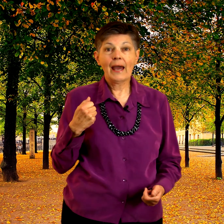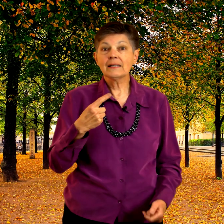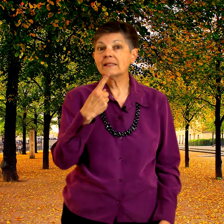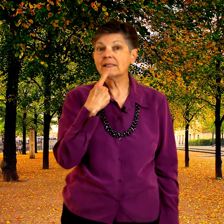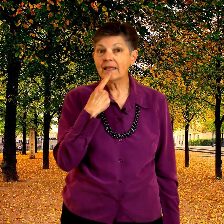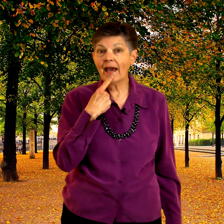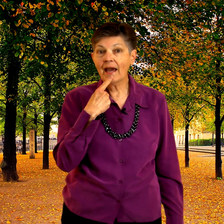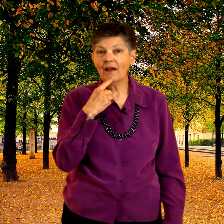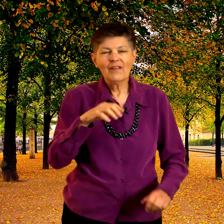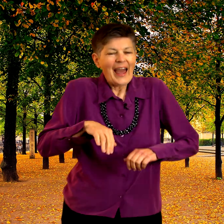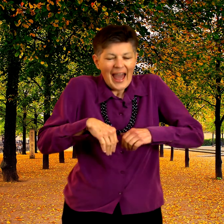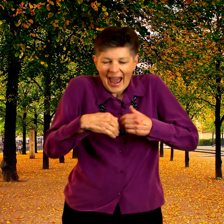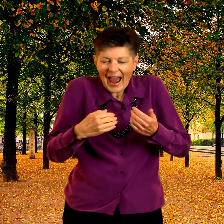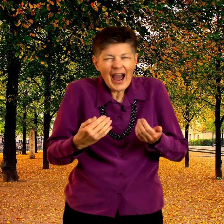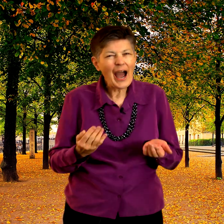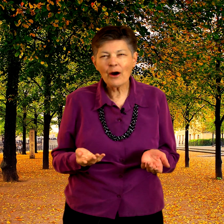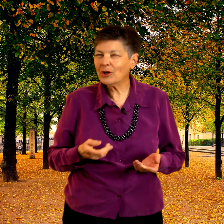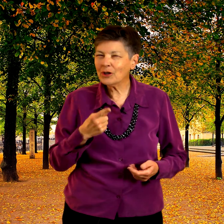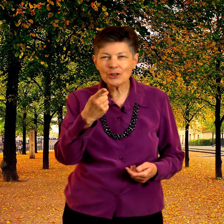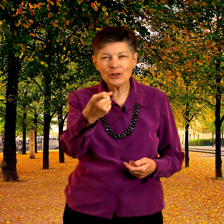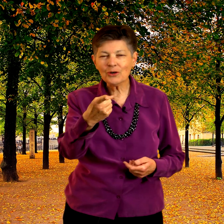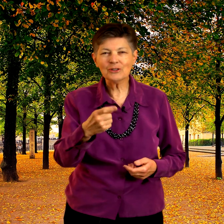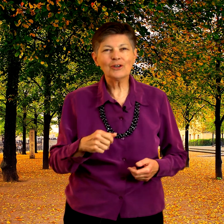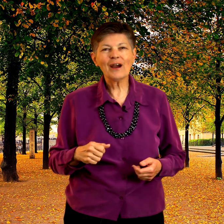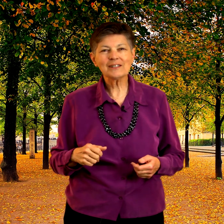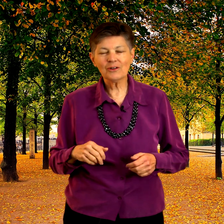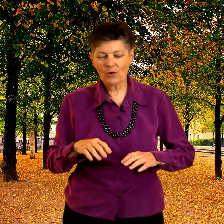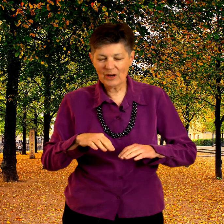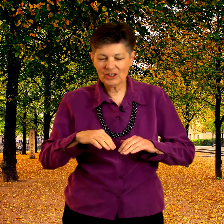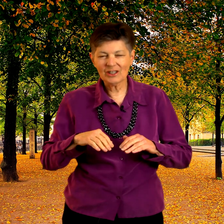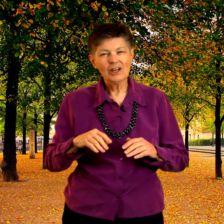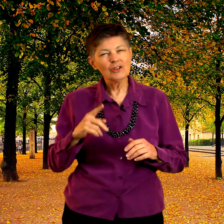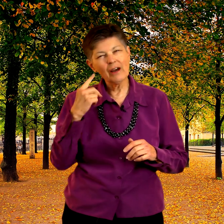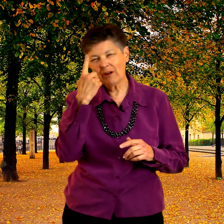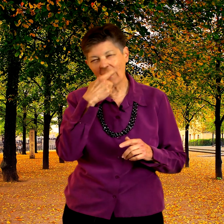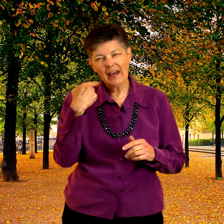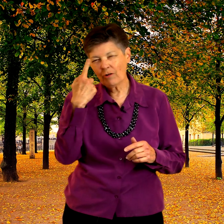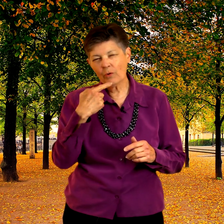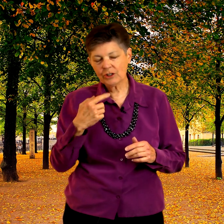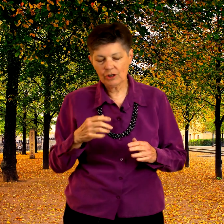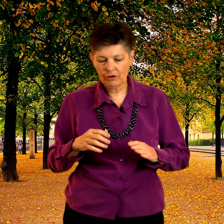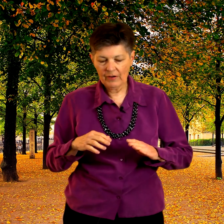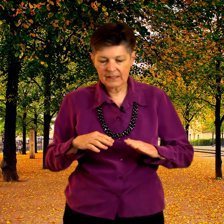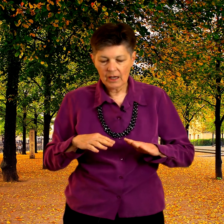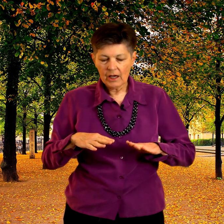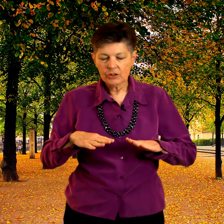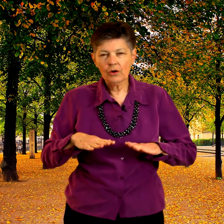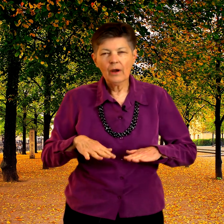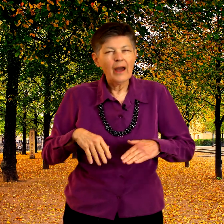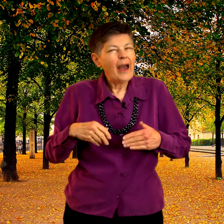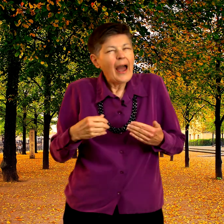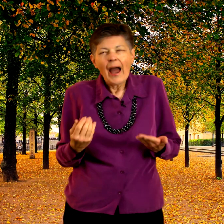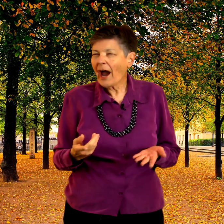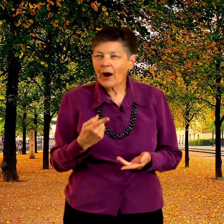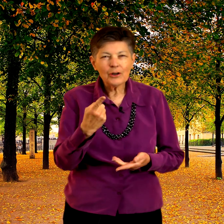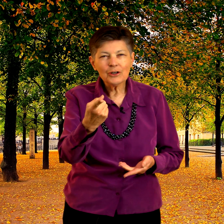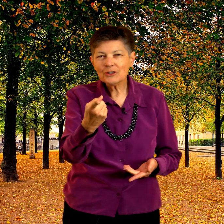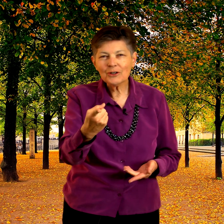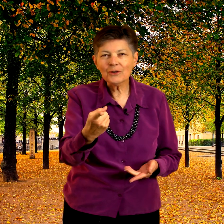mailman said how do you do so you're asking the question so you have to have a question on your face so how do you do